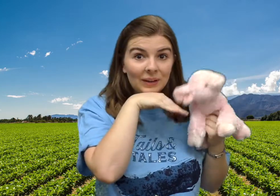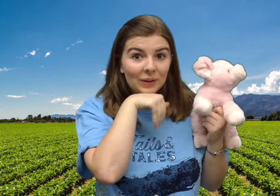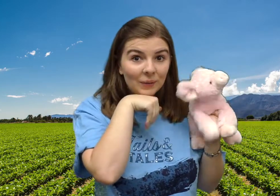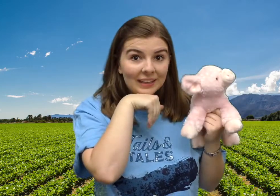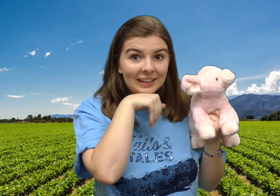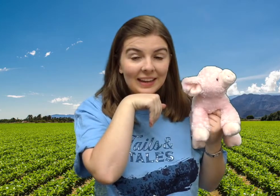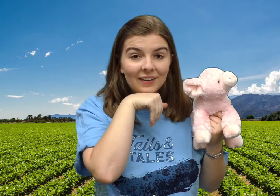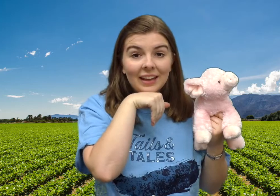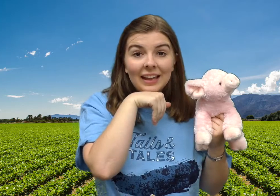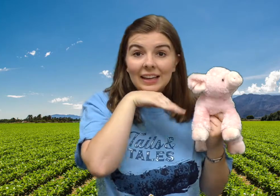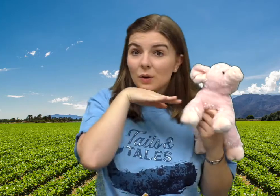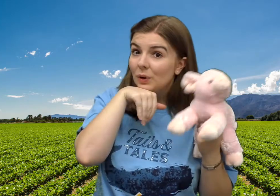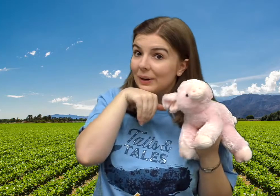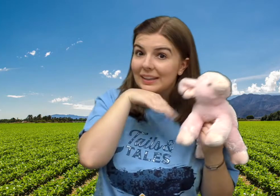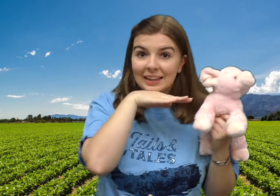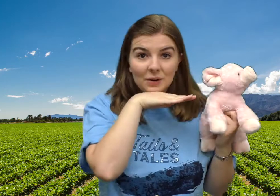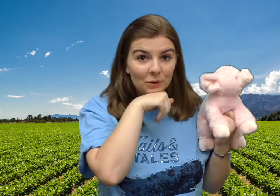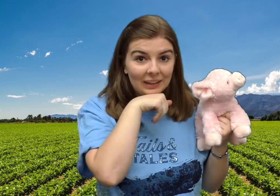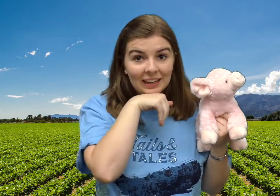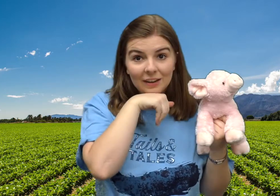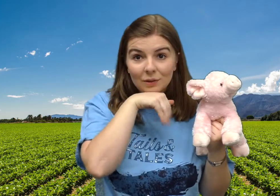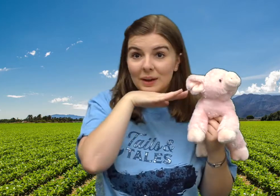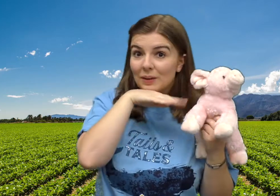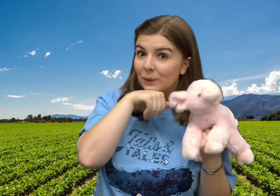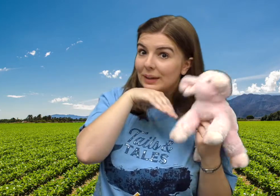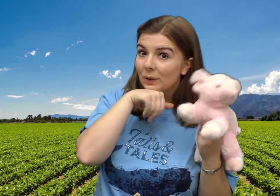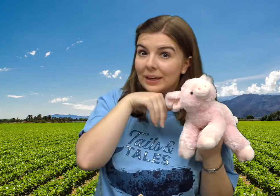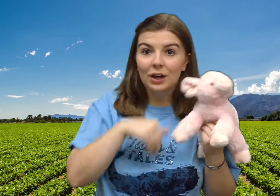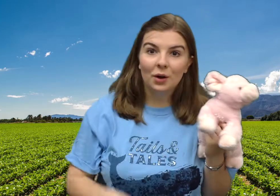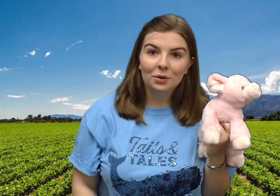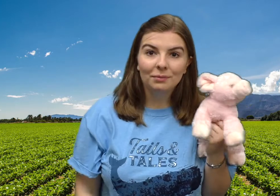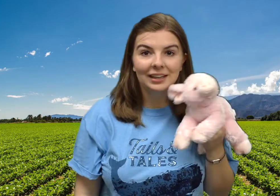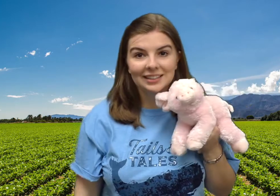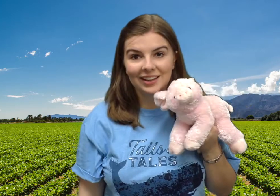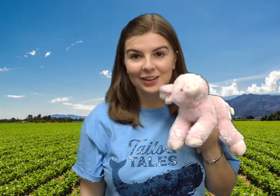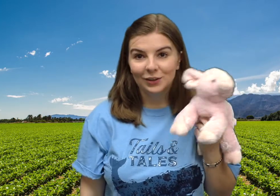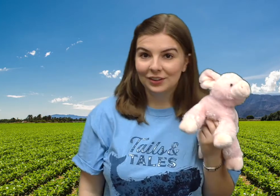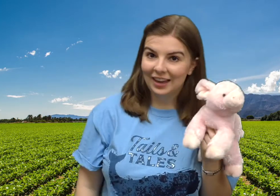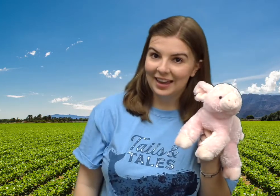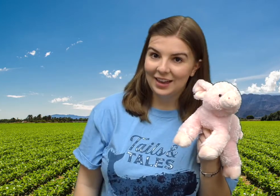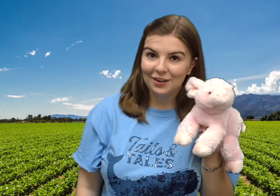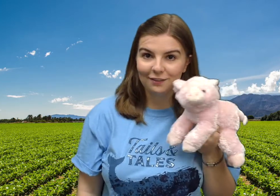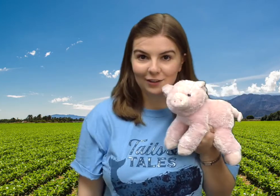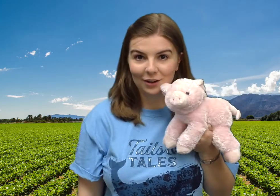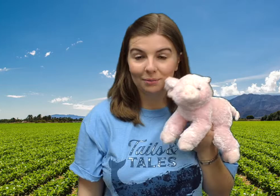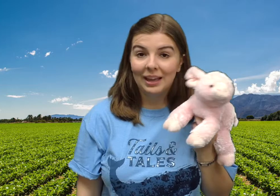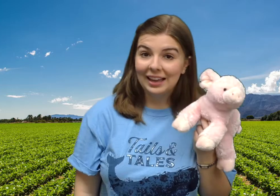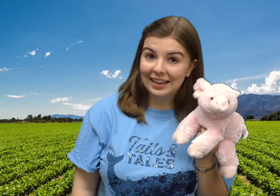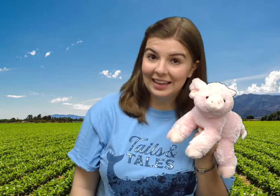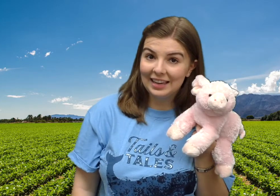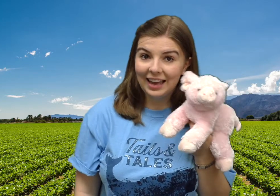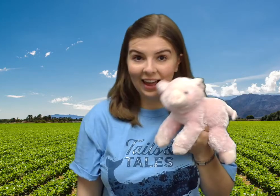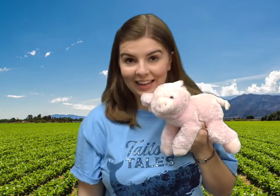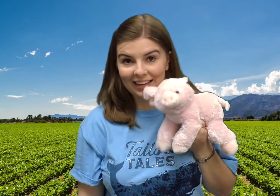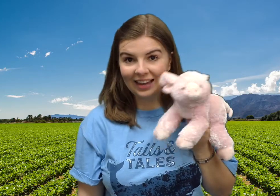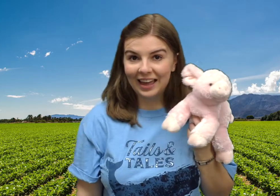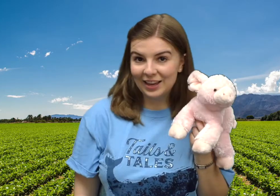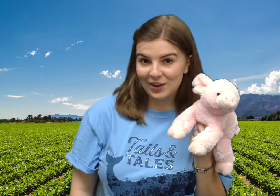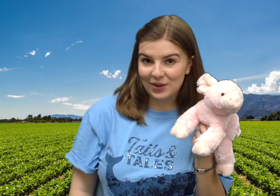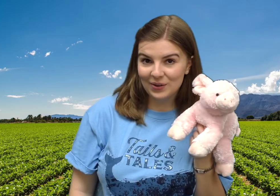oink Here an oink, there an oink, everywhere an oink oink Old MacDonald had a farm, E-I-E-I-O